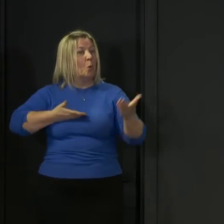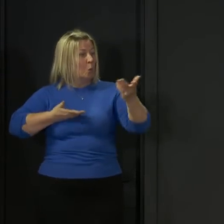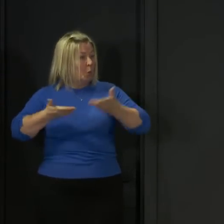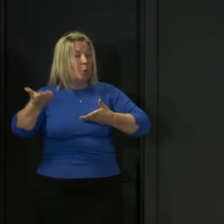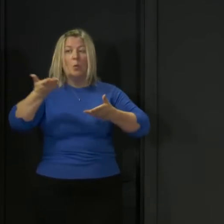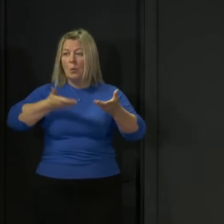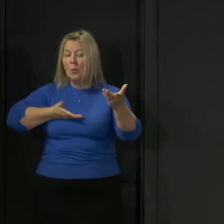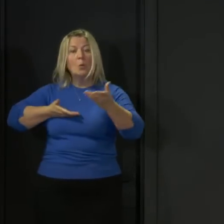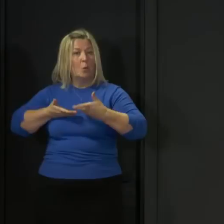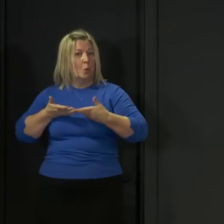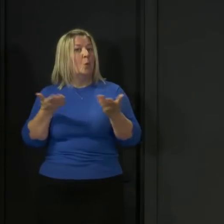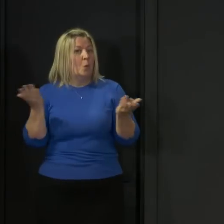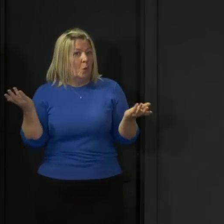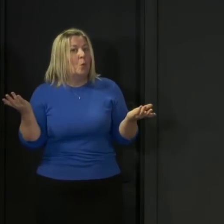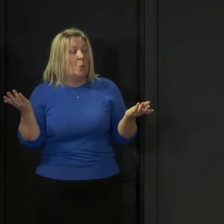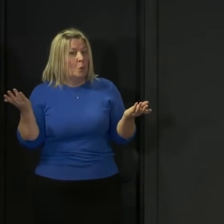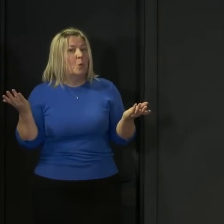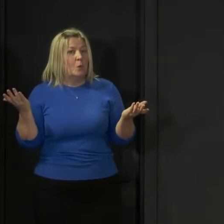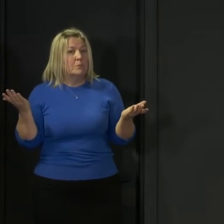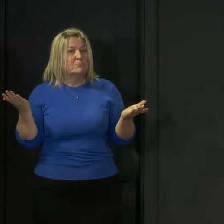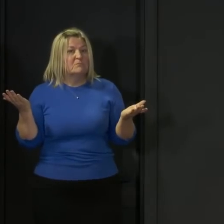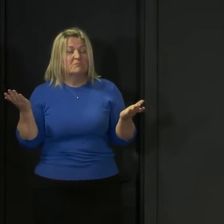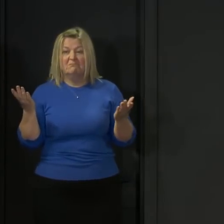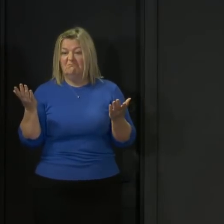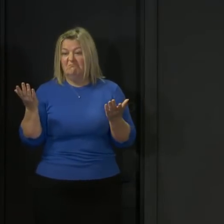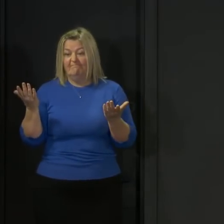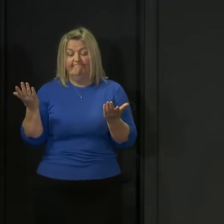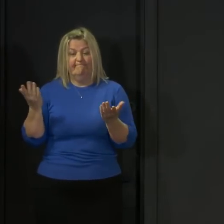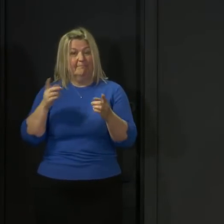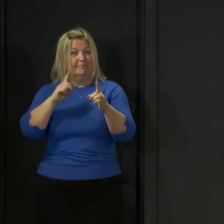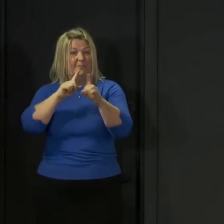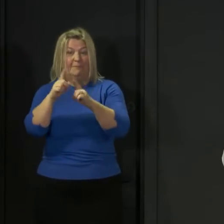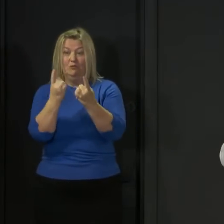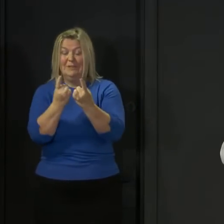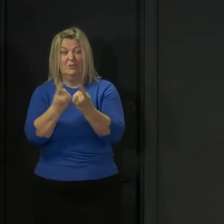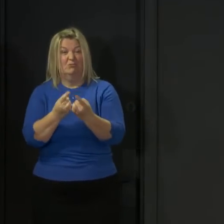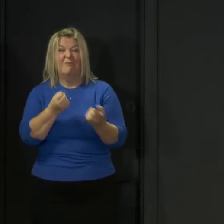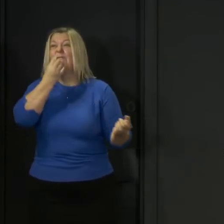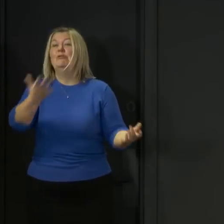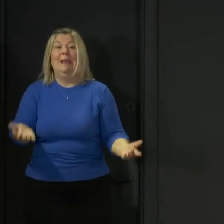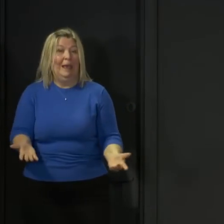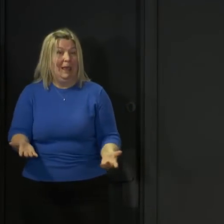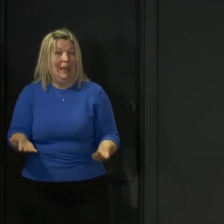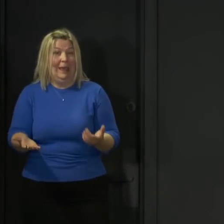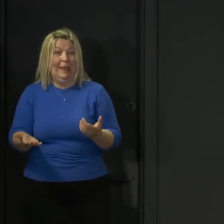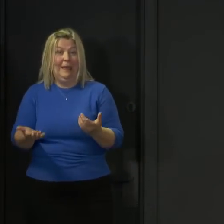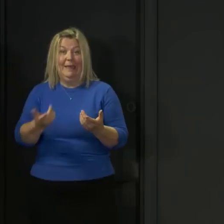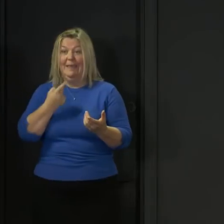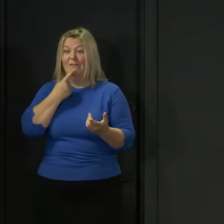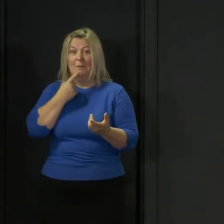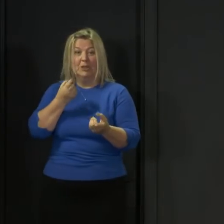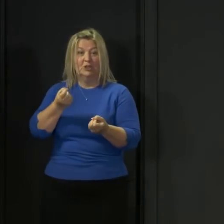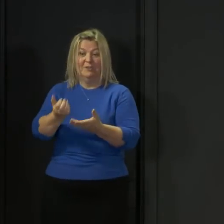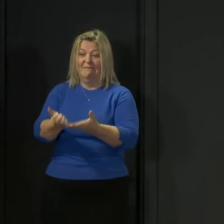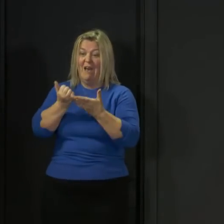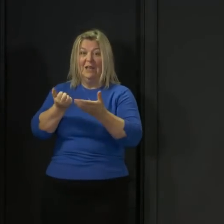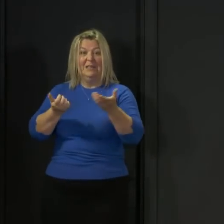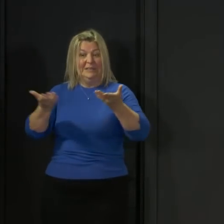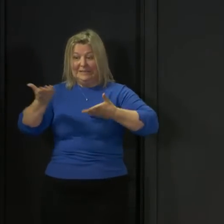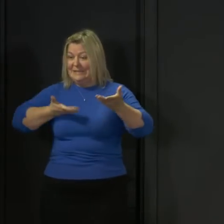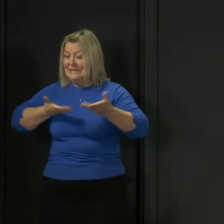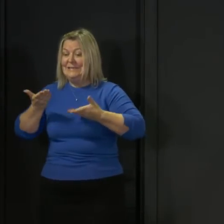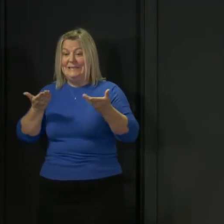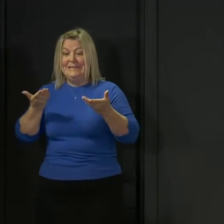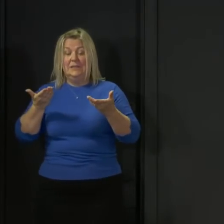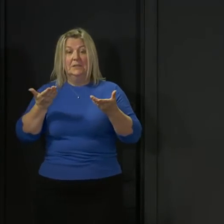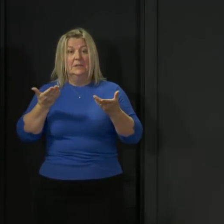on different issues almost on a daily basis and that informs the decisions we take but ultimately I'm the decision